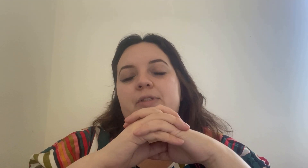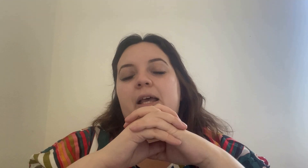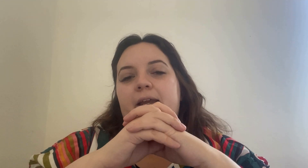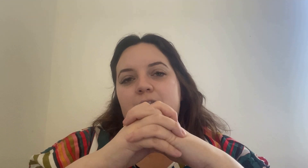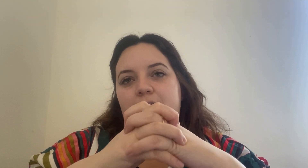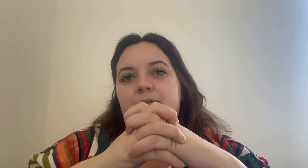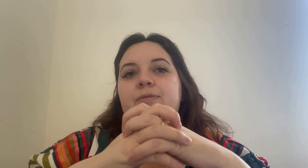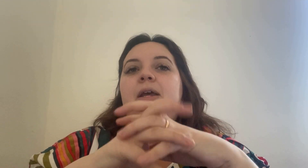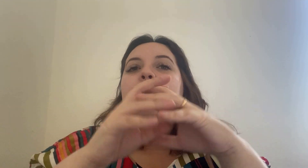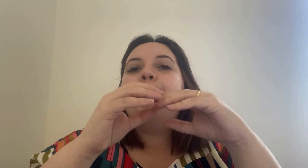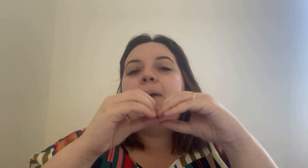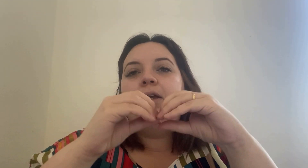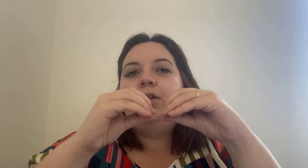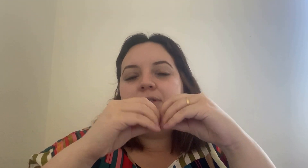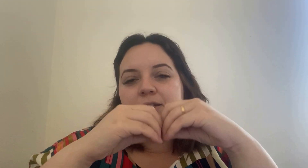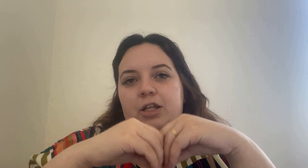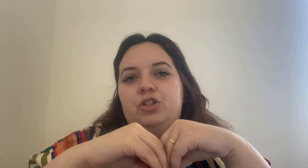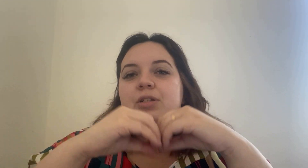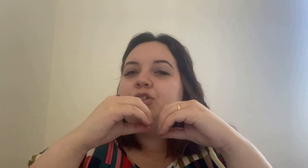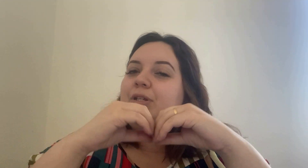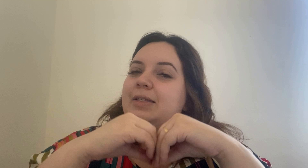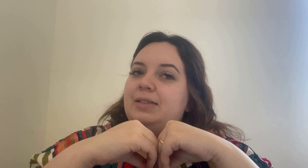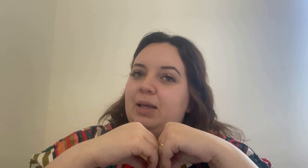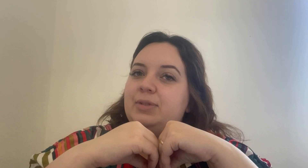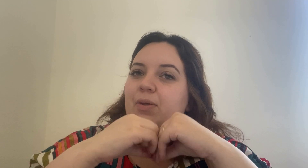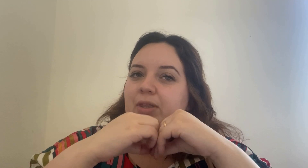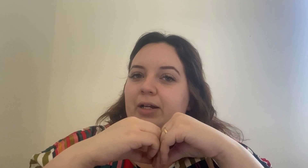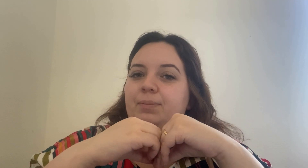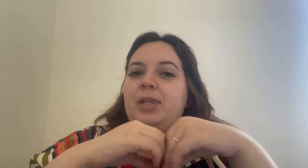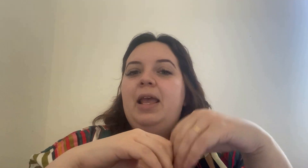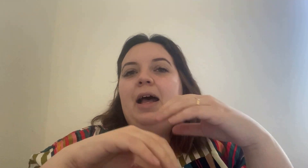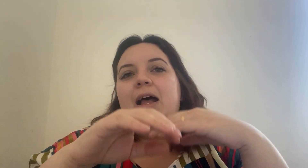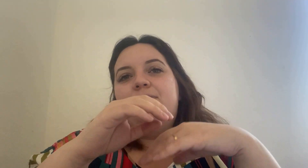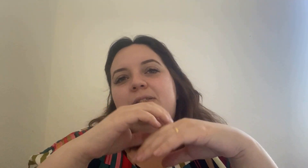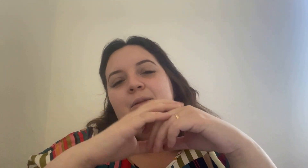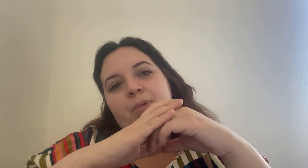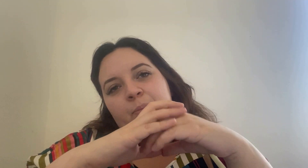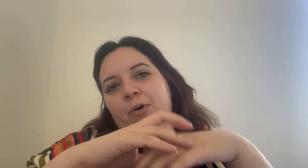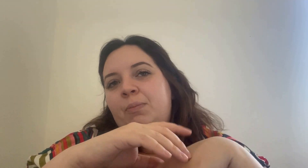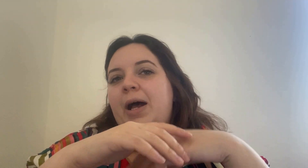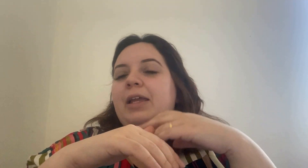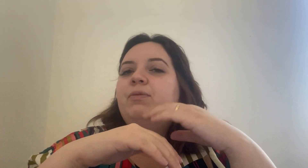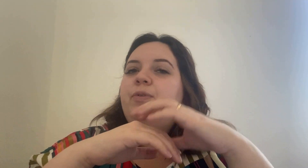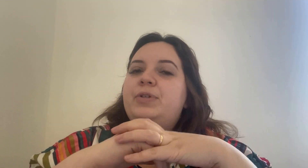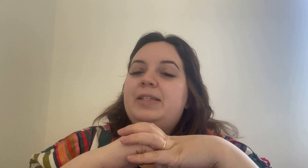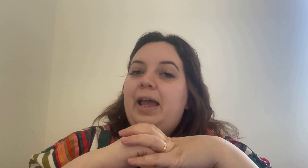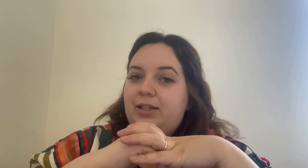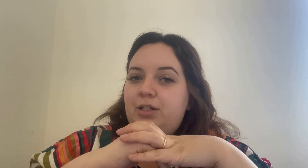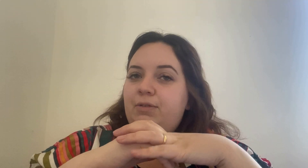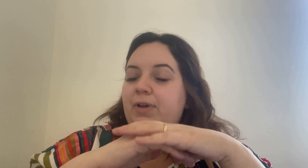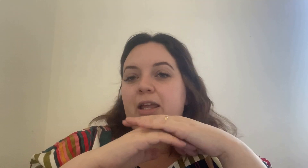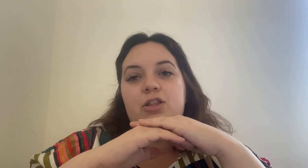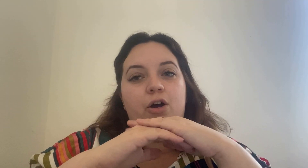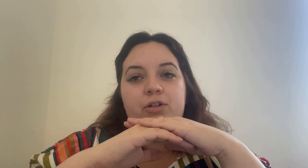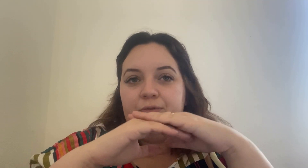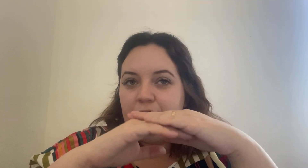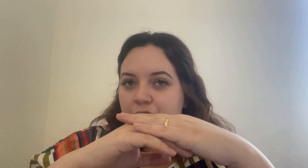active pay close attention to the scams out there i've seen people buying flux active and non-official